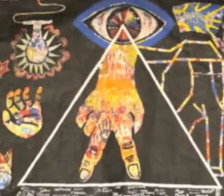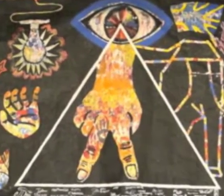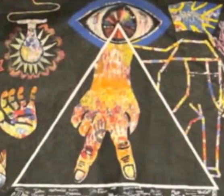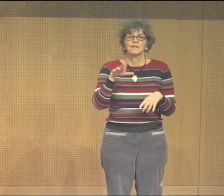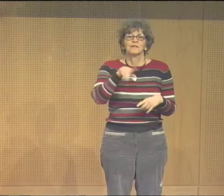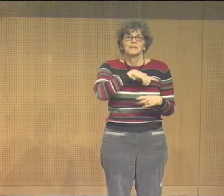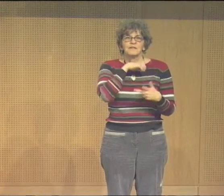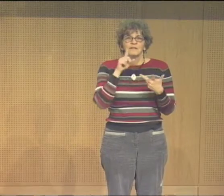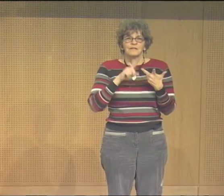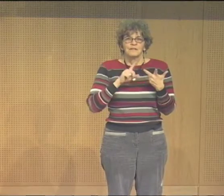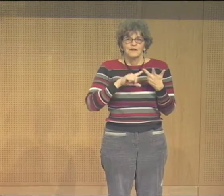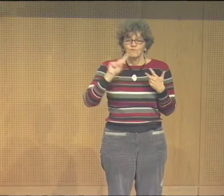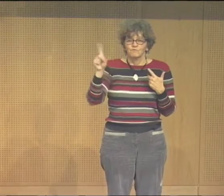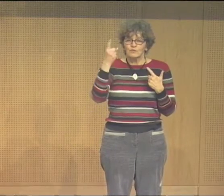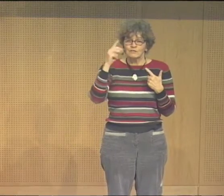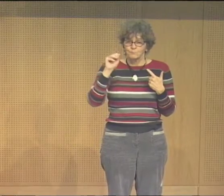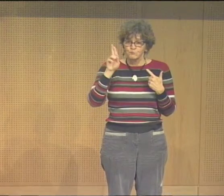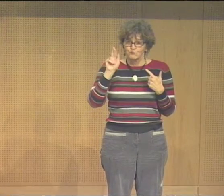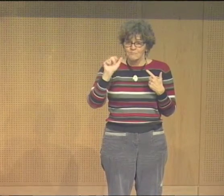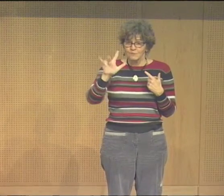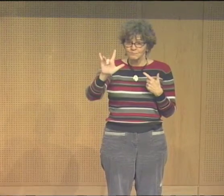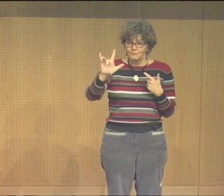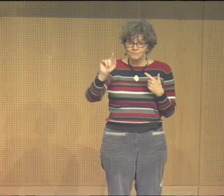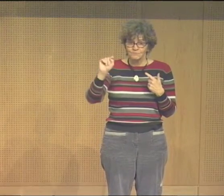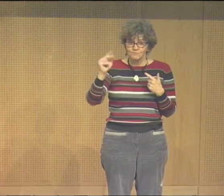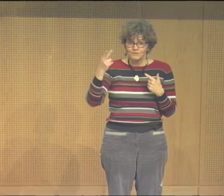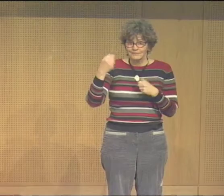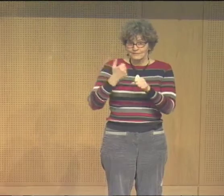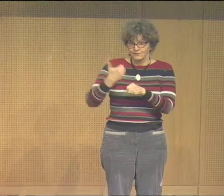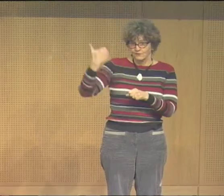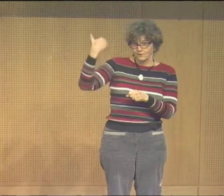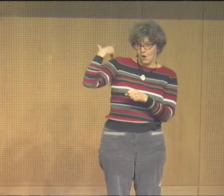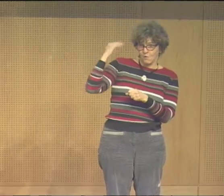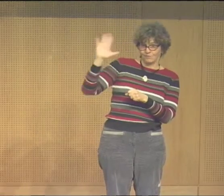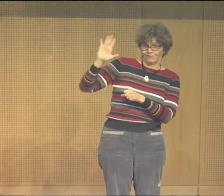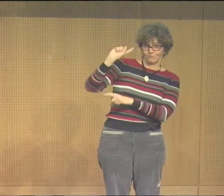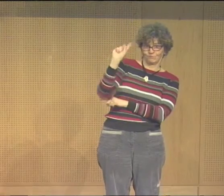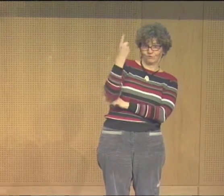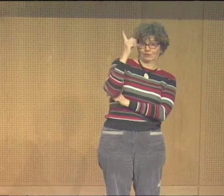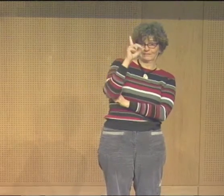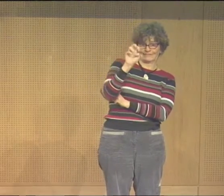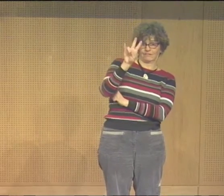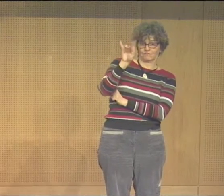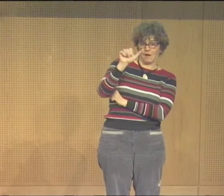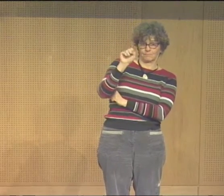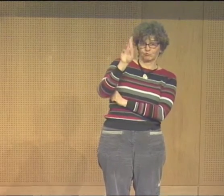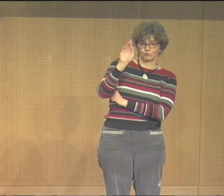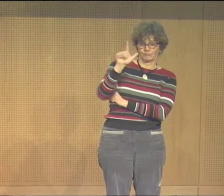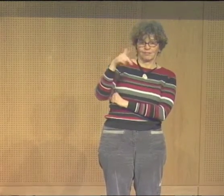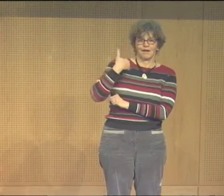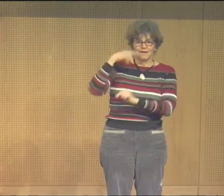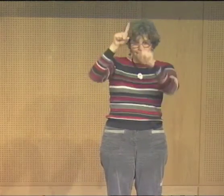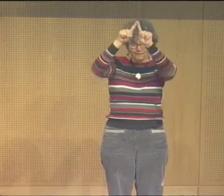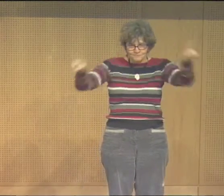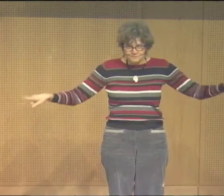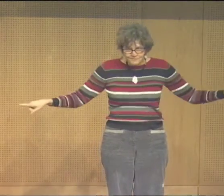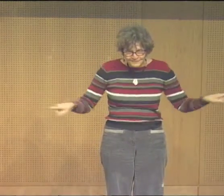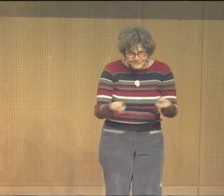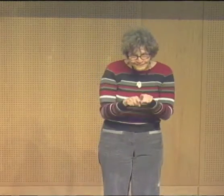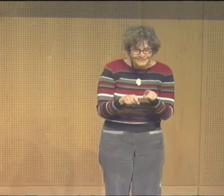The of the Divya mural and then the updated Divya mural, the old one that was made 25 years ago, that mural had